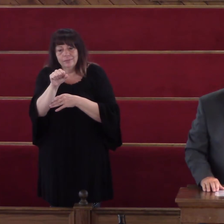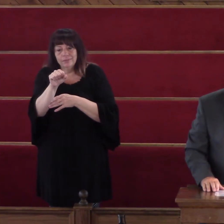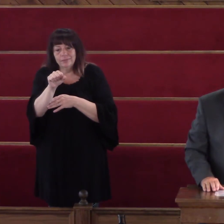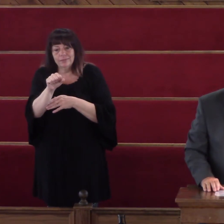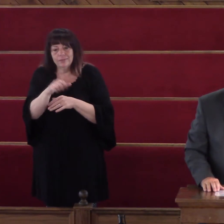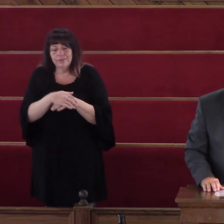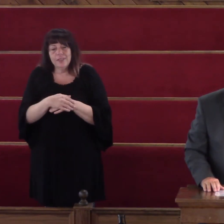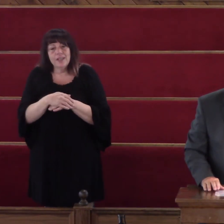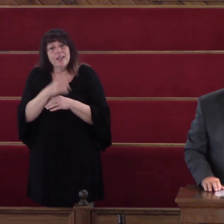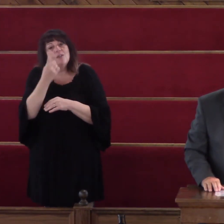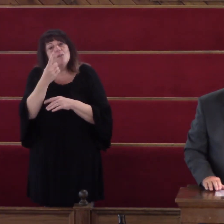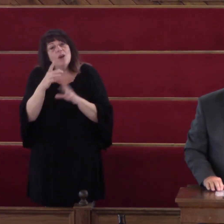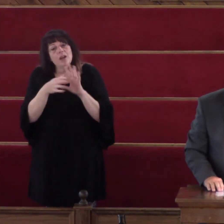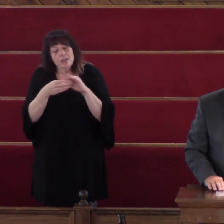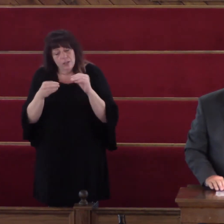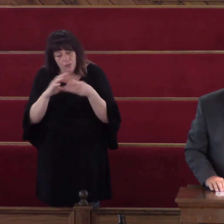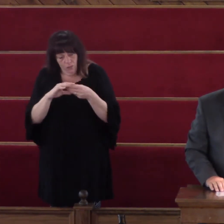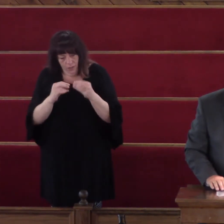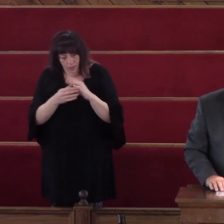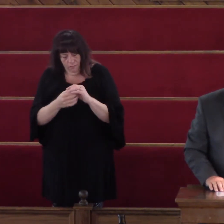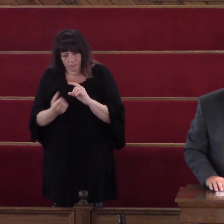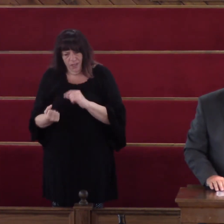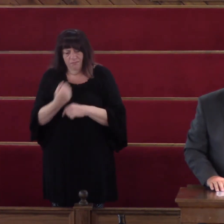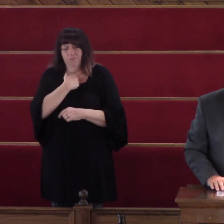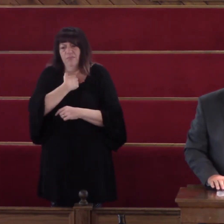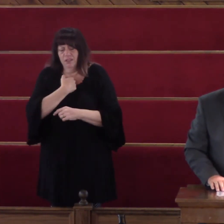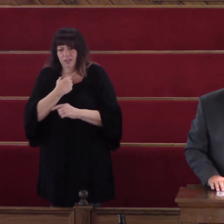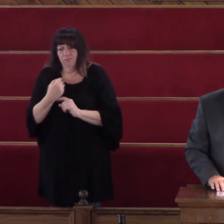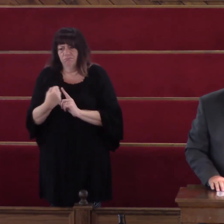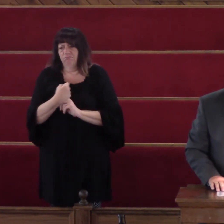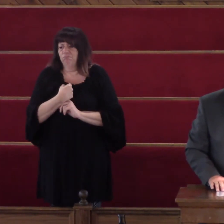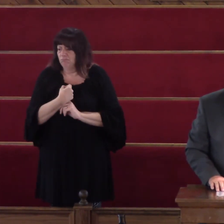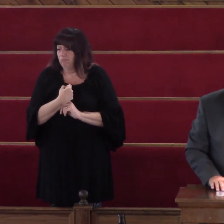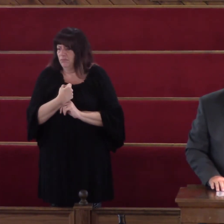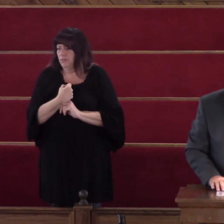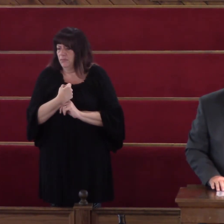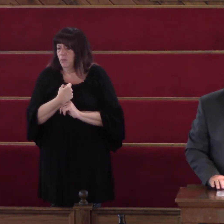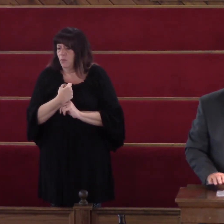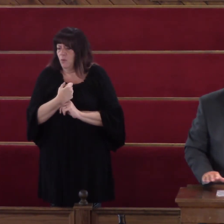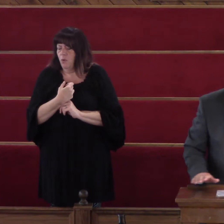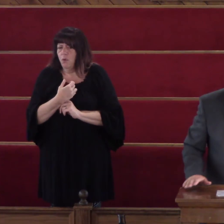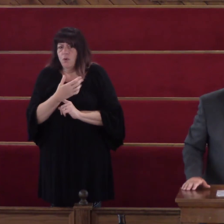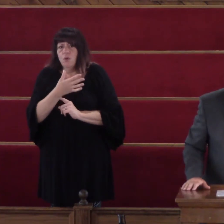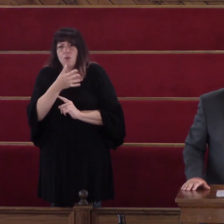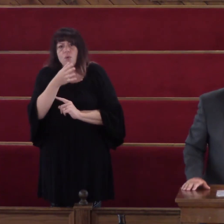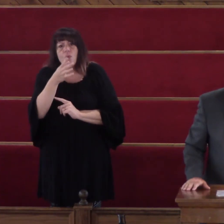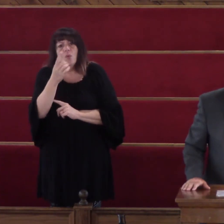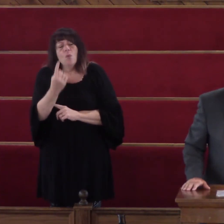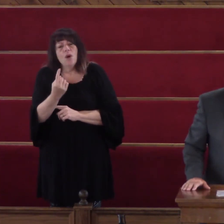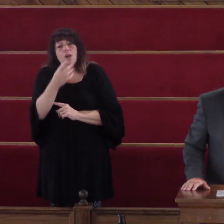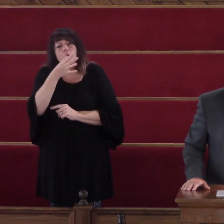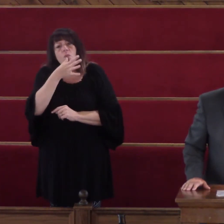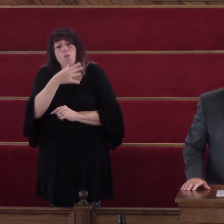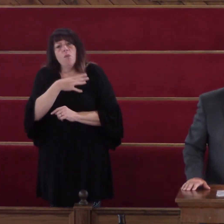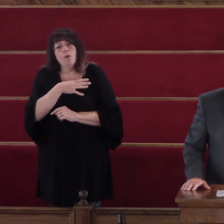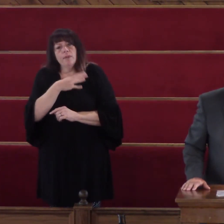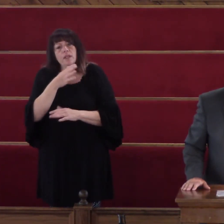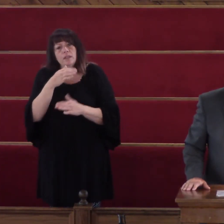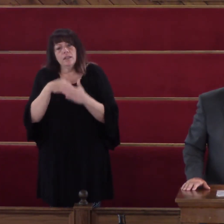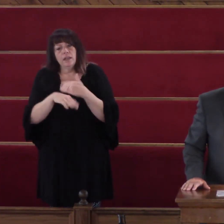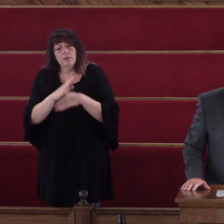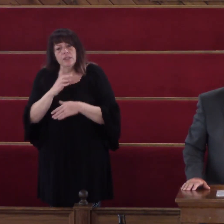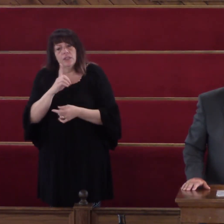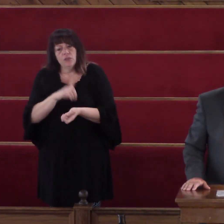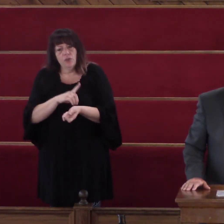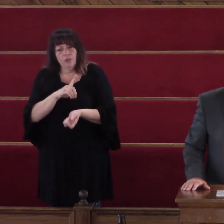That really struck me Was a young lady In New York A nurse That took her own life Because things were So